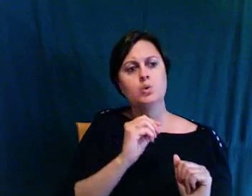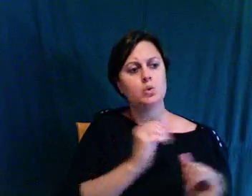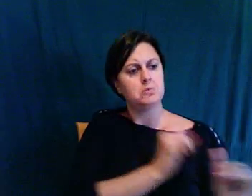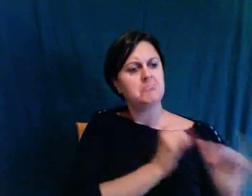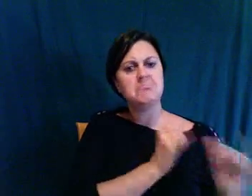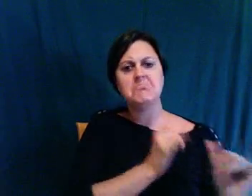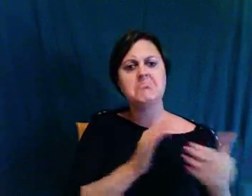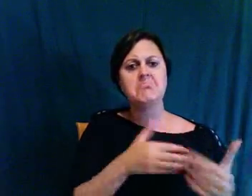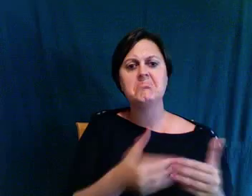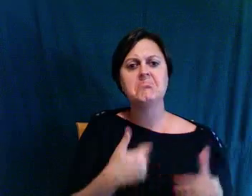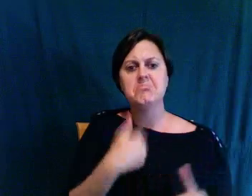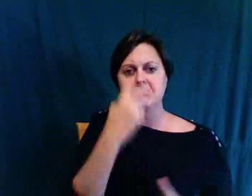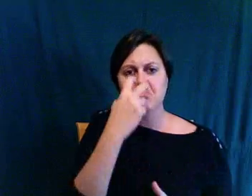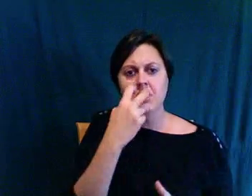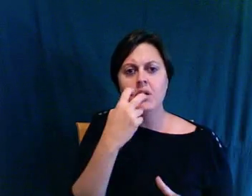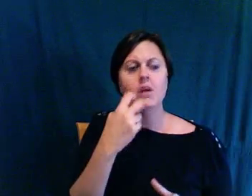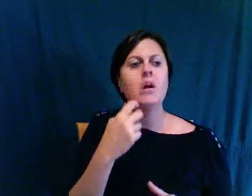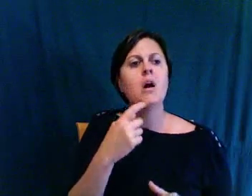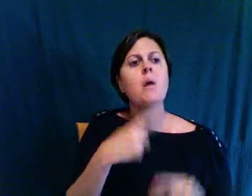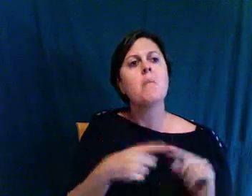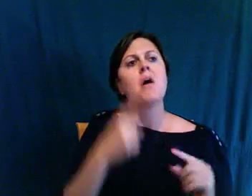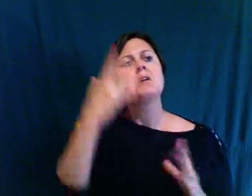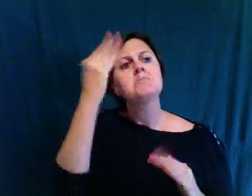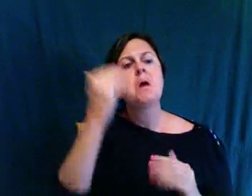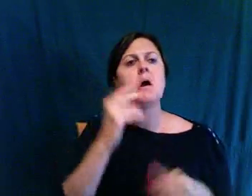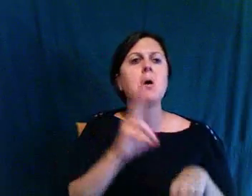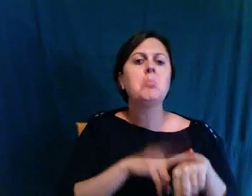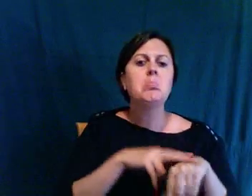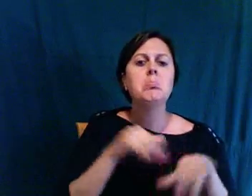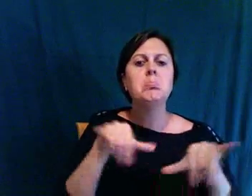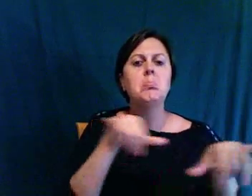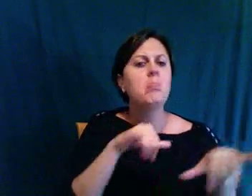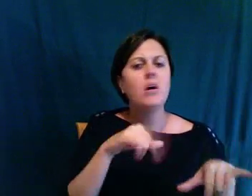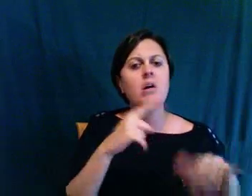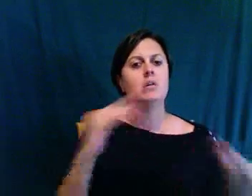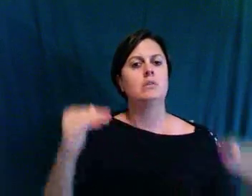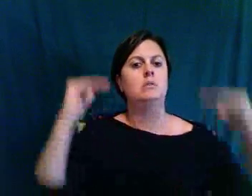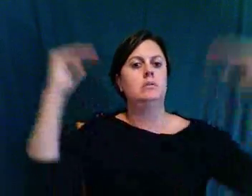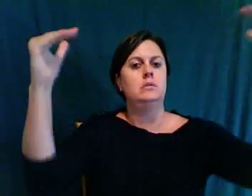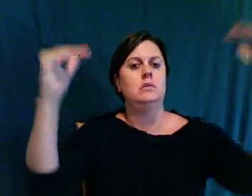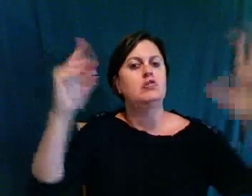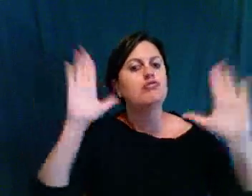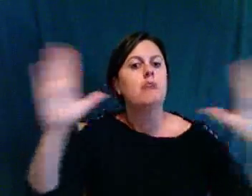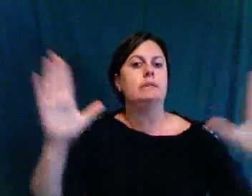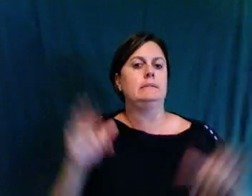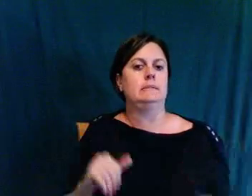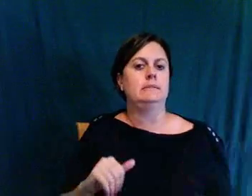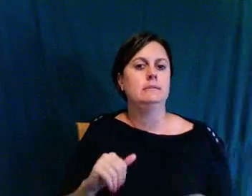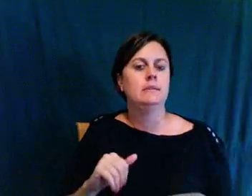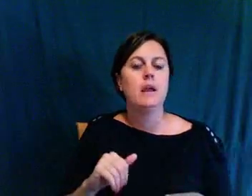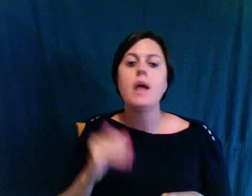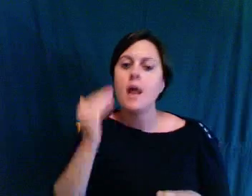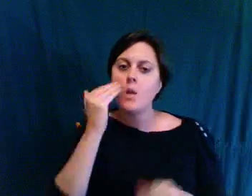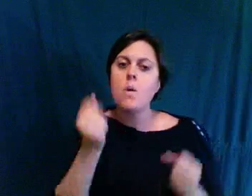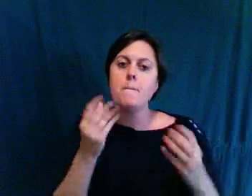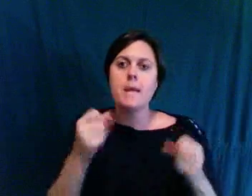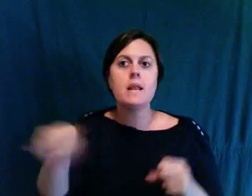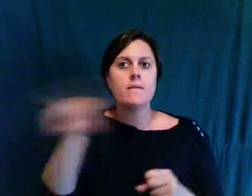know that there are listeners on the call who won't necessarily have that person in their life. Right. But I'm telling you, sometimes,